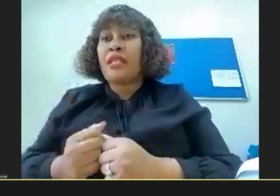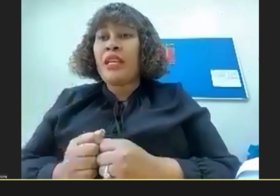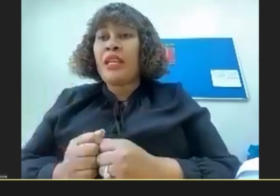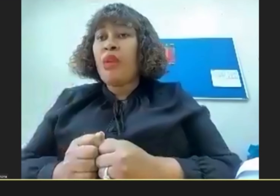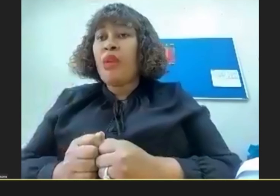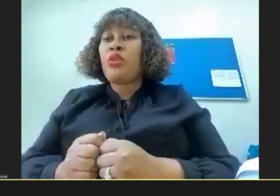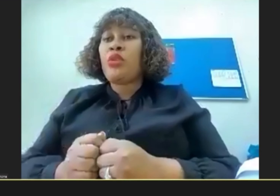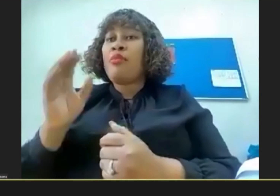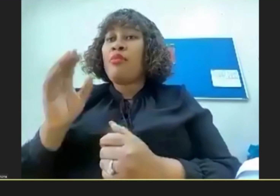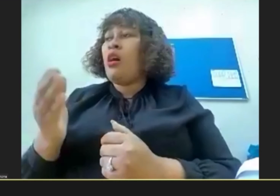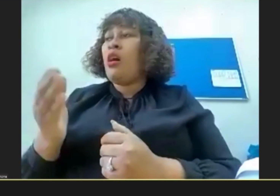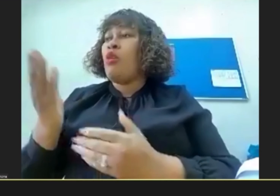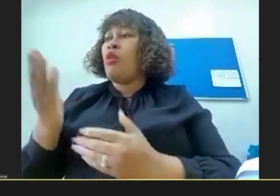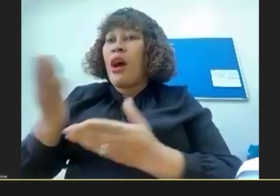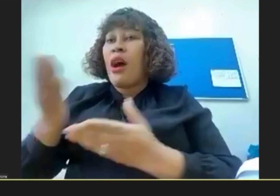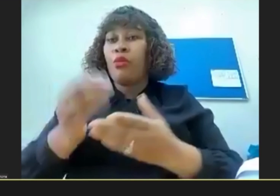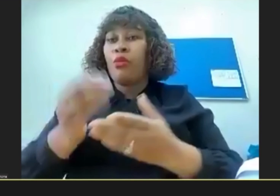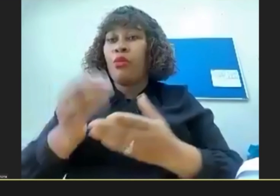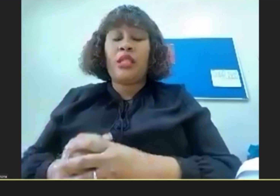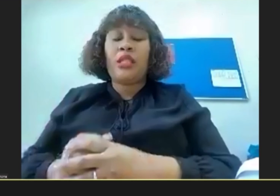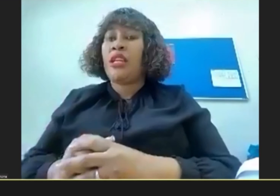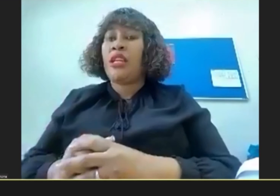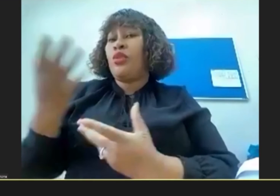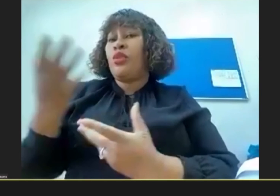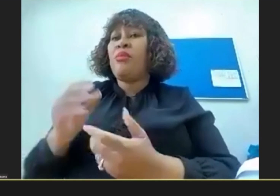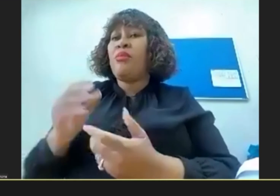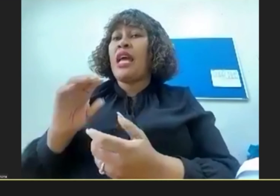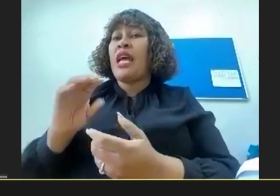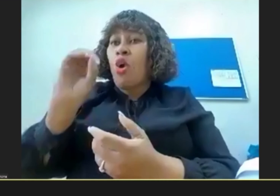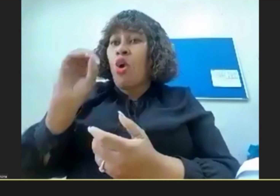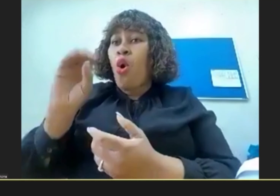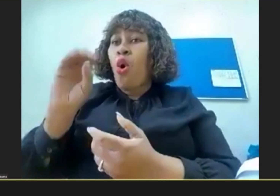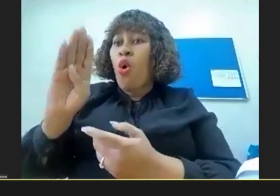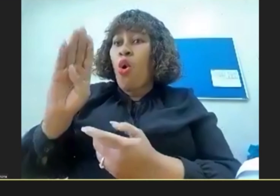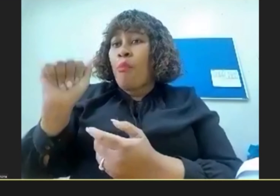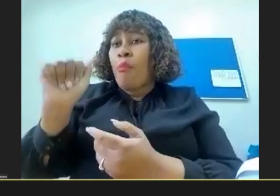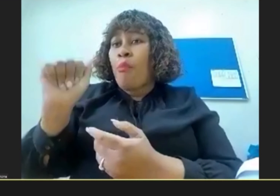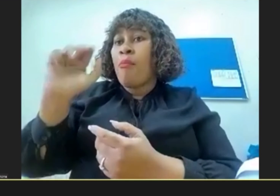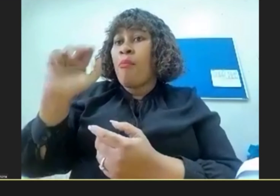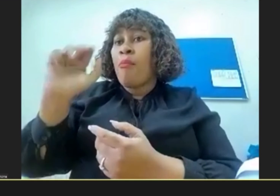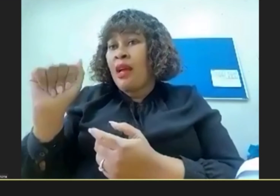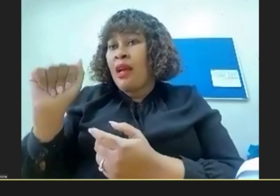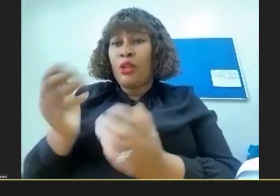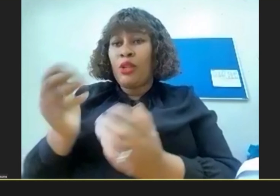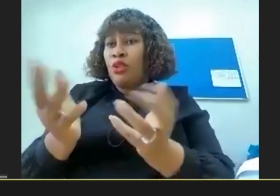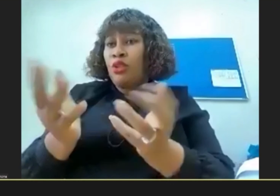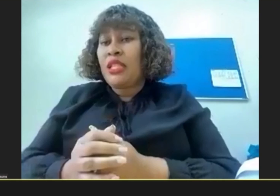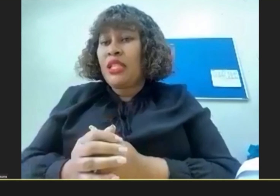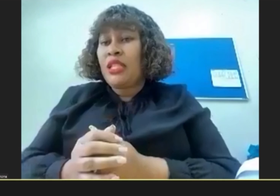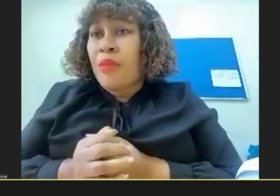Maybe to say Obama will be speaking You can maybe sign Obama But we did not see That from